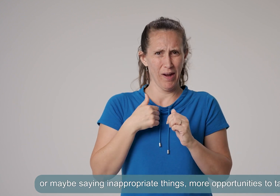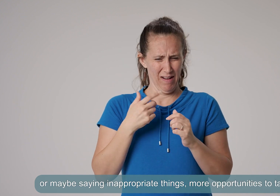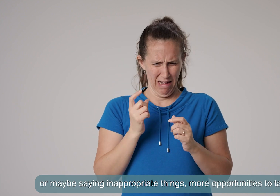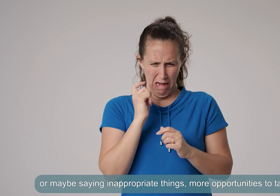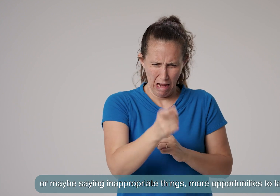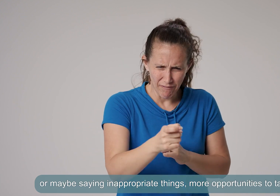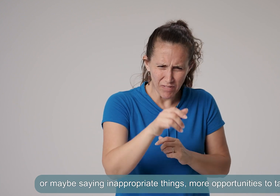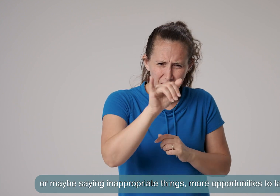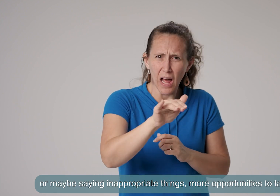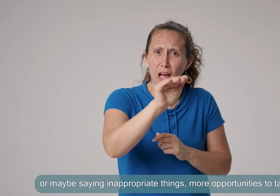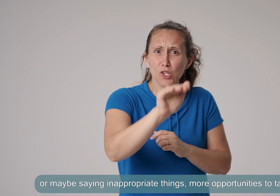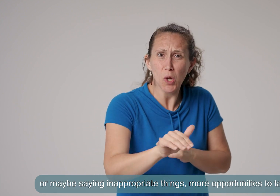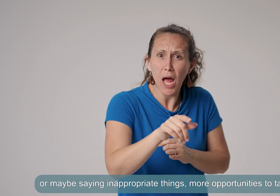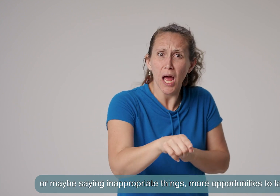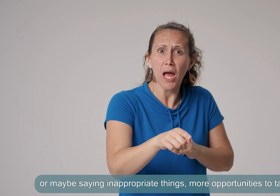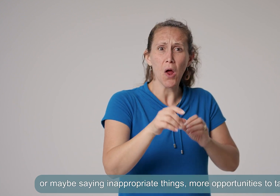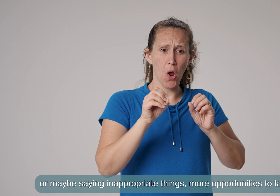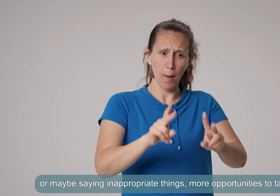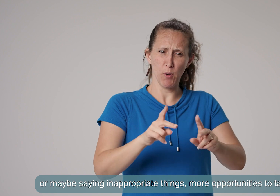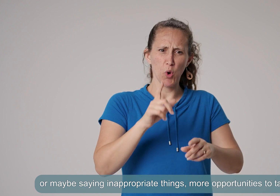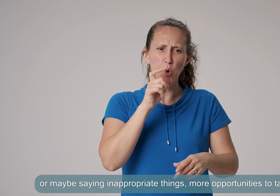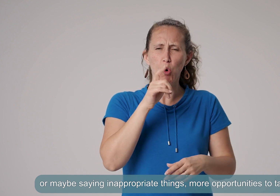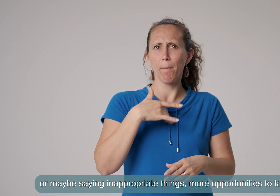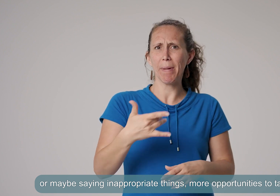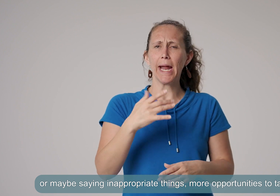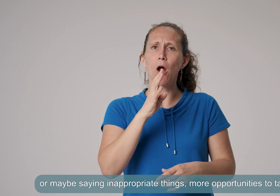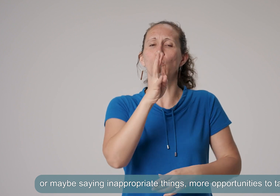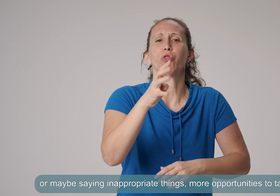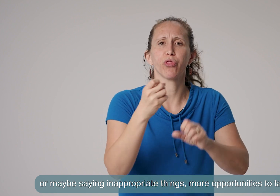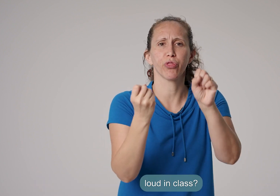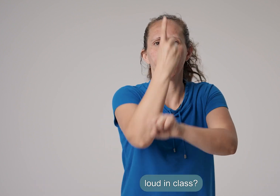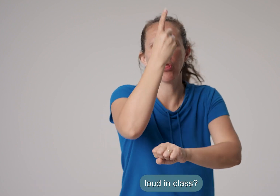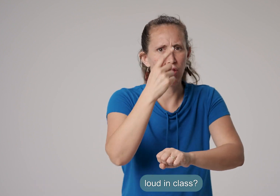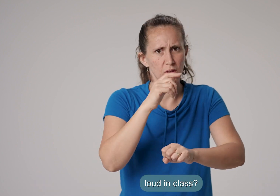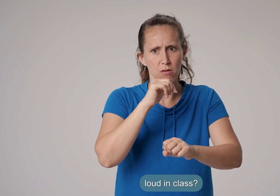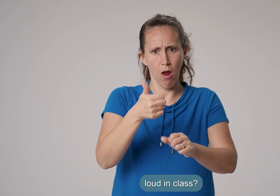or maybe saying inappropriate things, more opportunities to talk out loud in class?